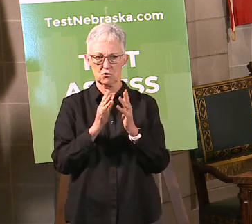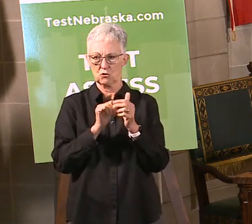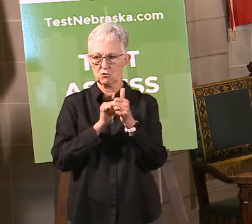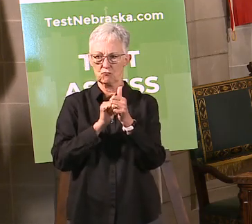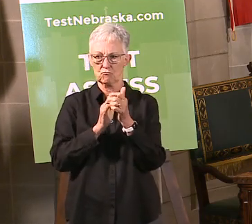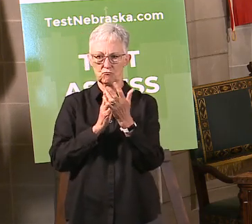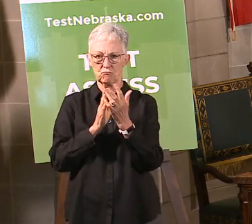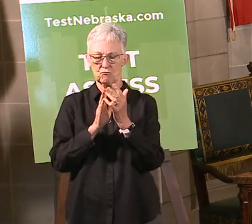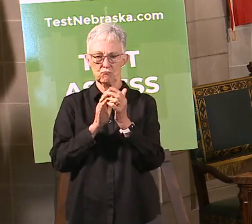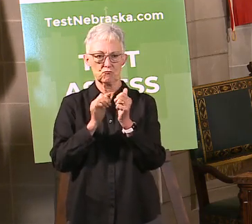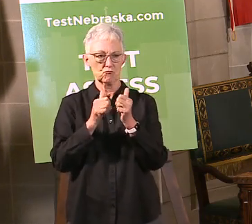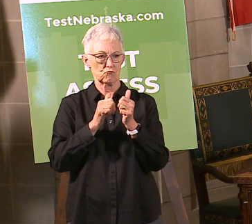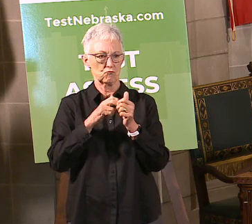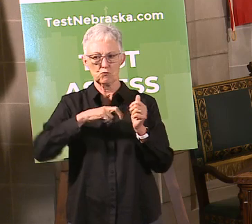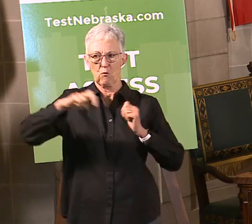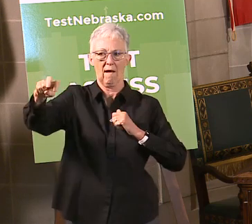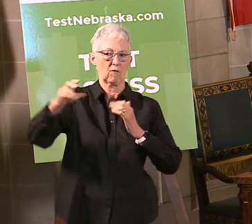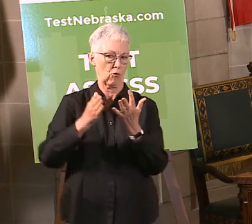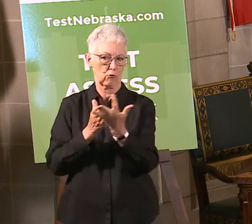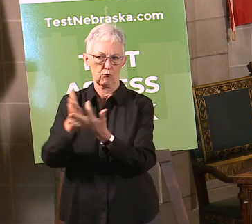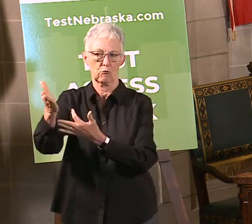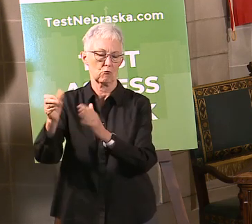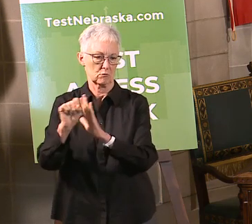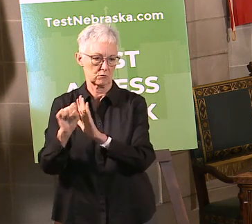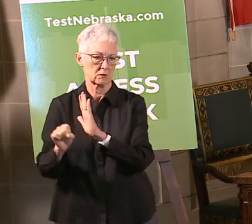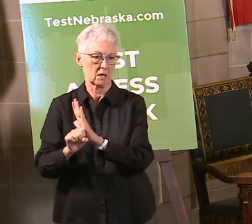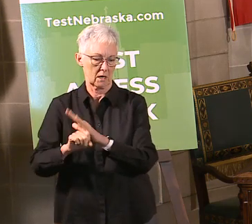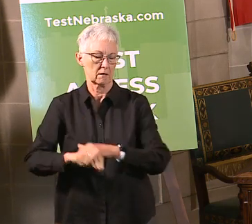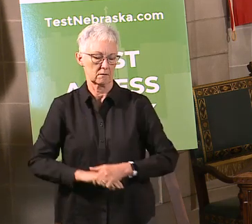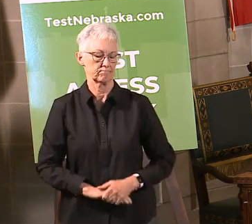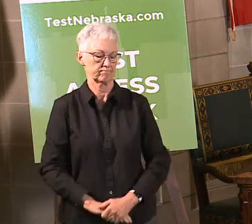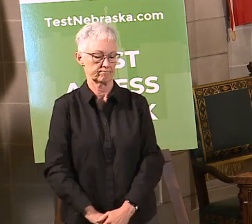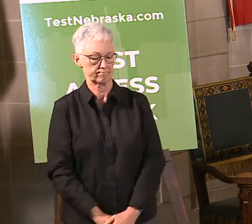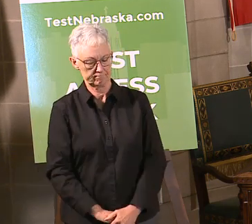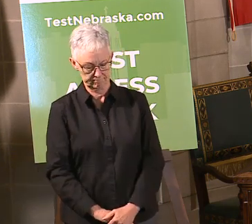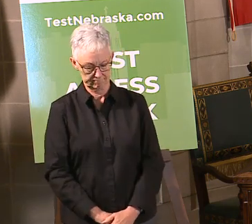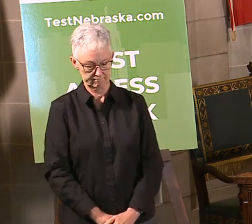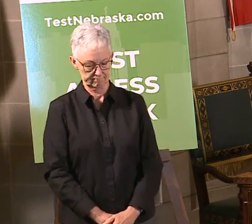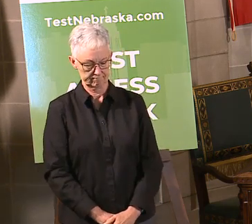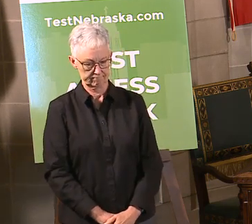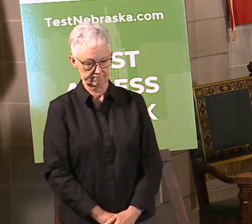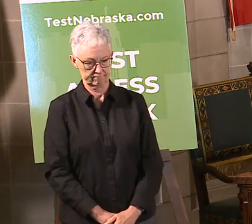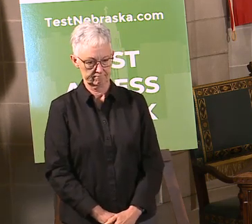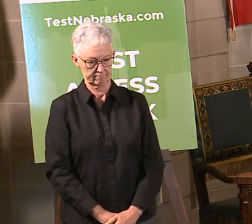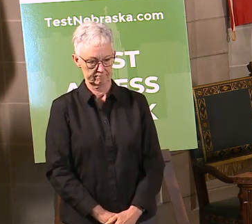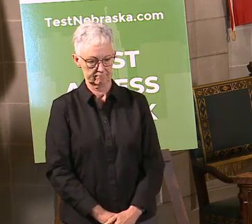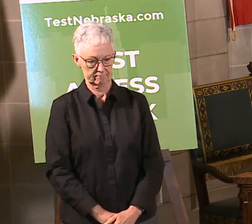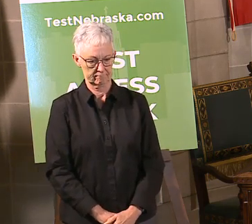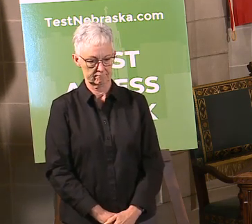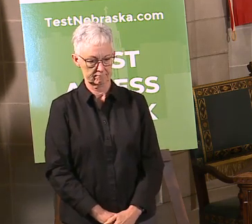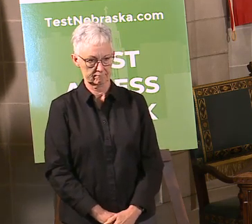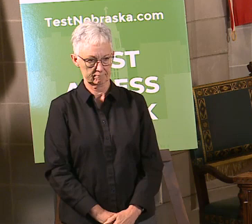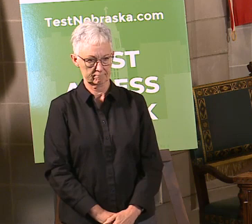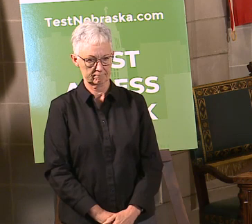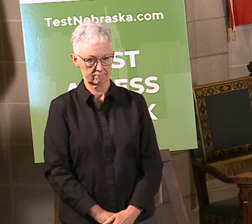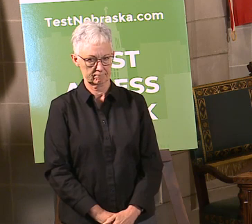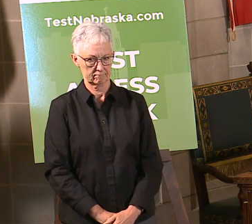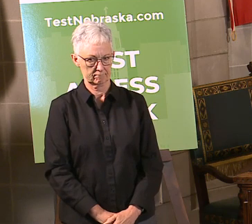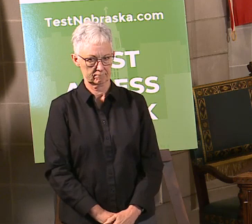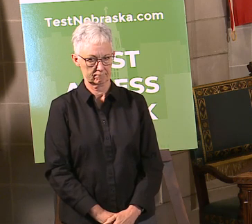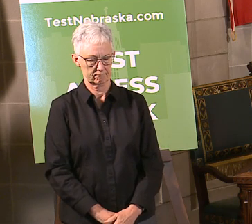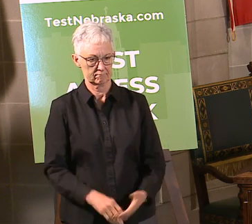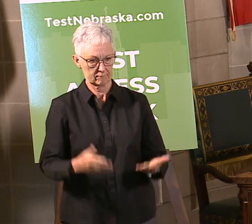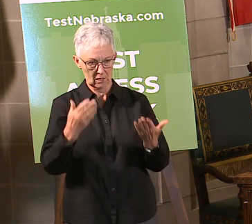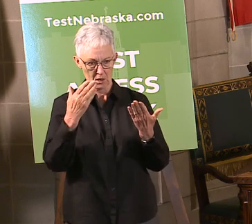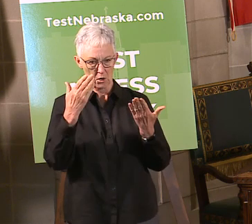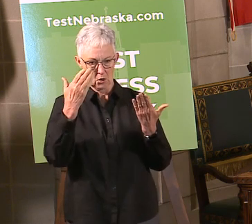David Kelly, KTCH. Let's see. Let's see. There's no data on the number of hospitalizations and